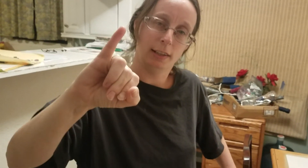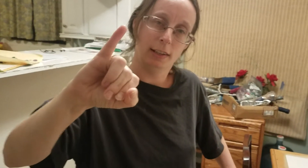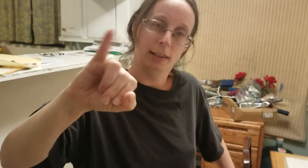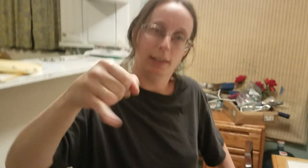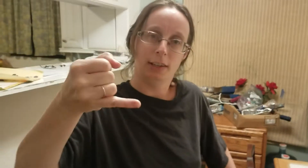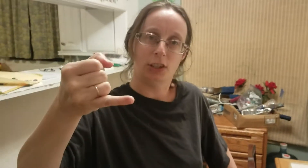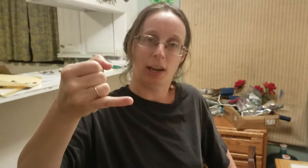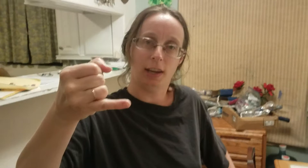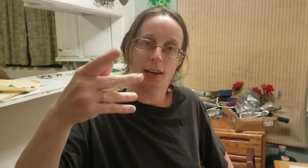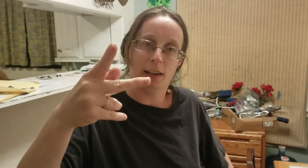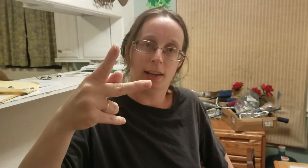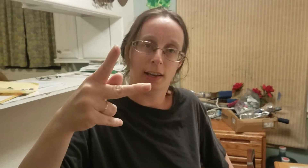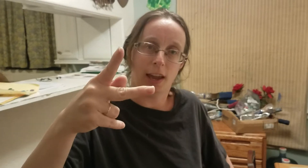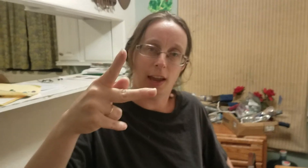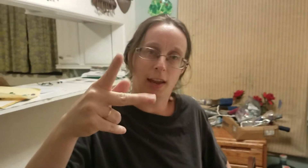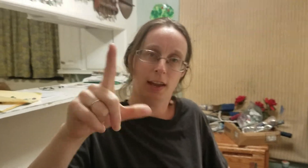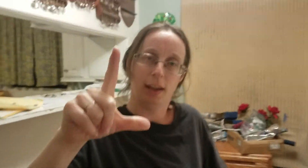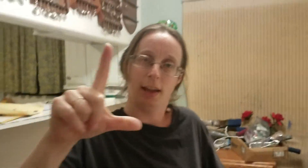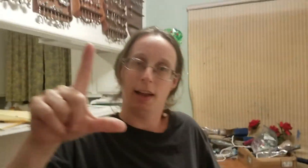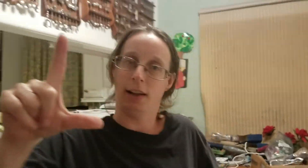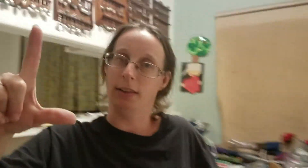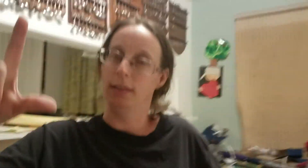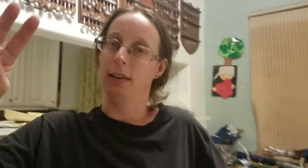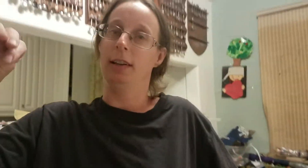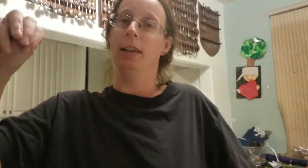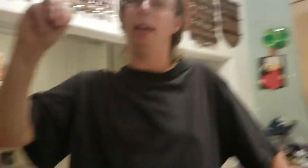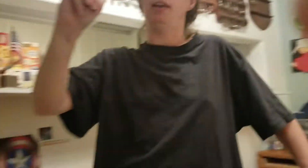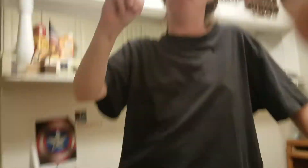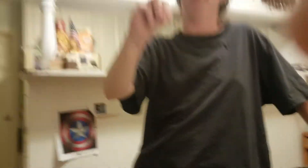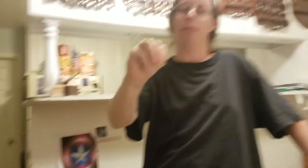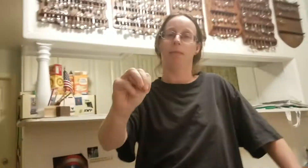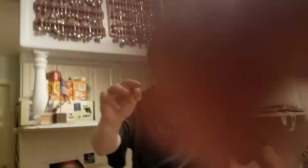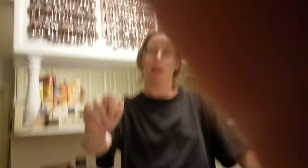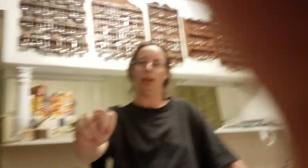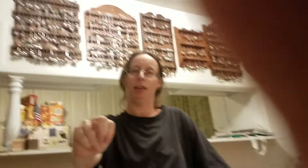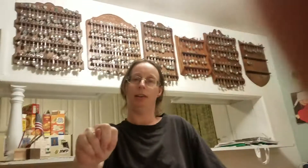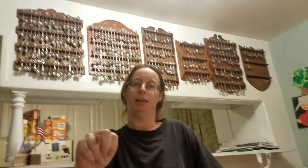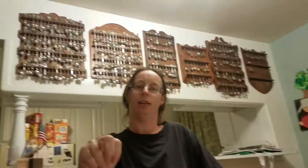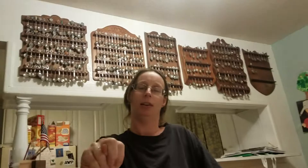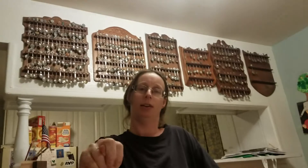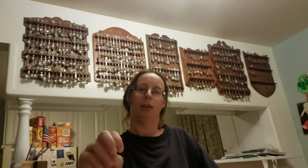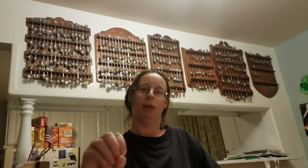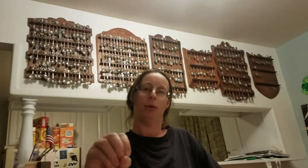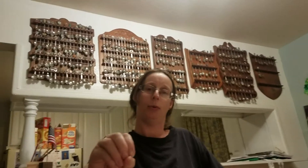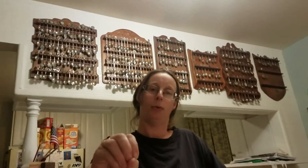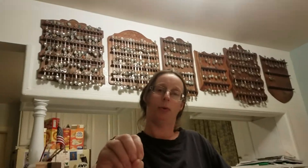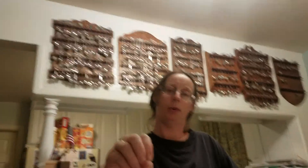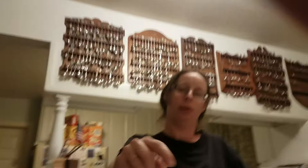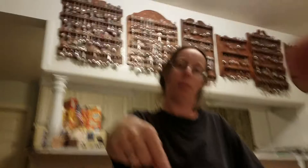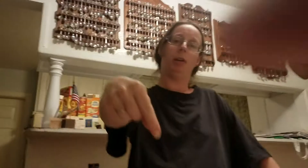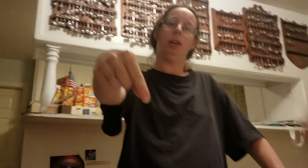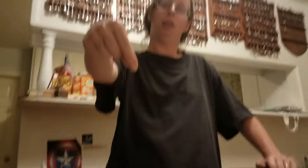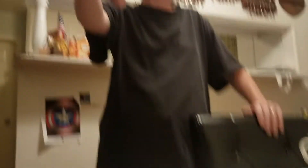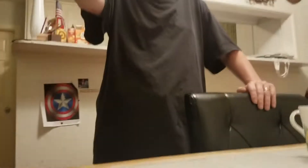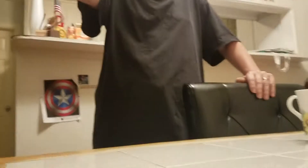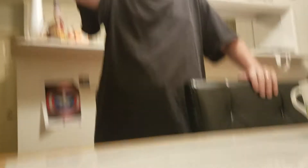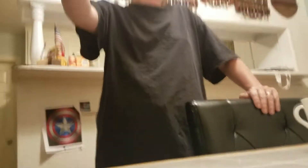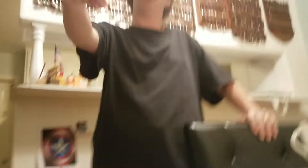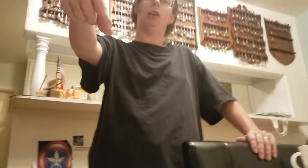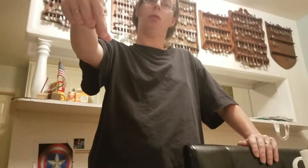Now she's going to it M, N, O, P, Q,